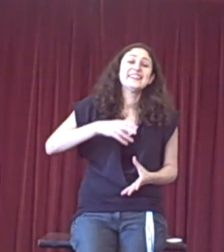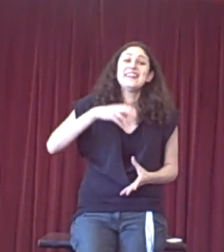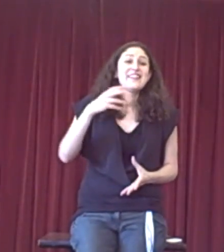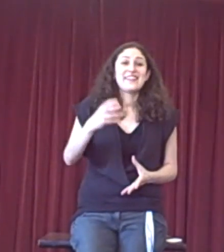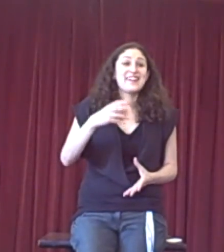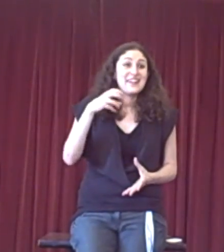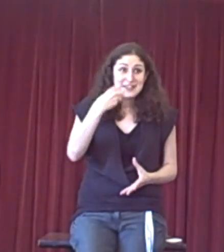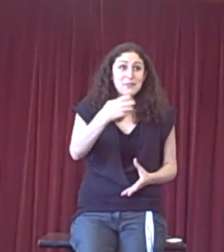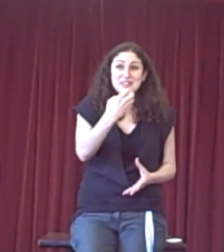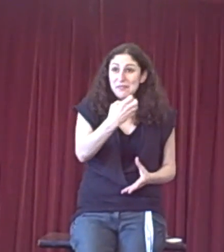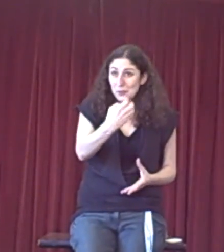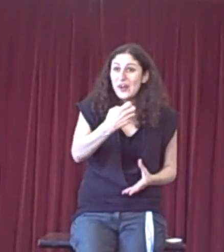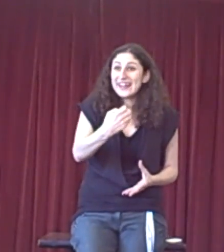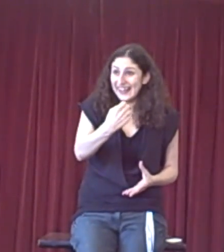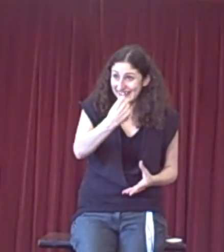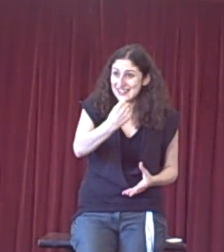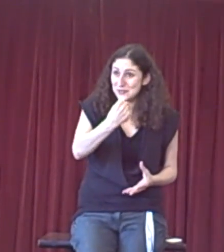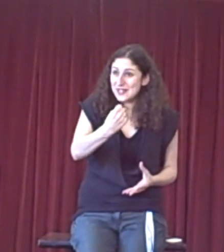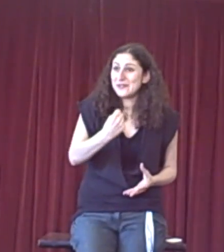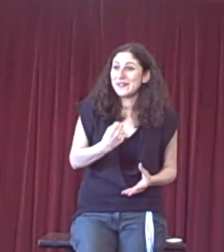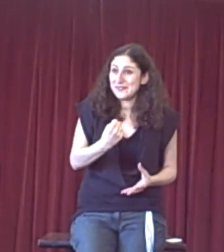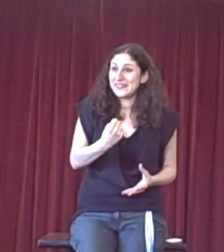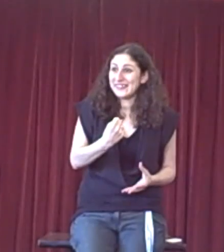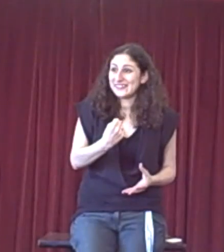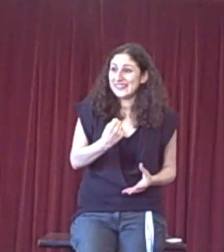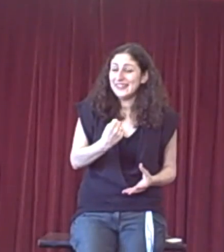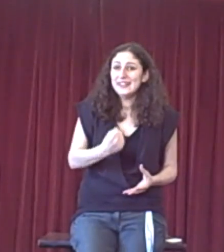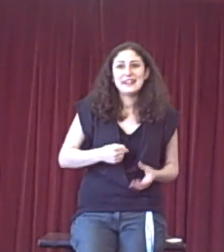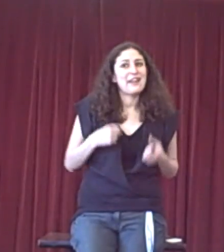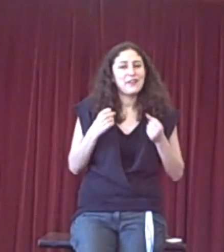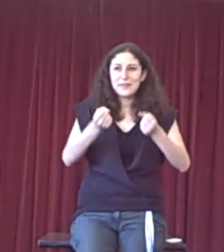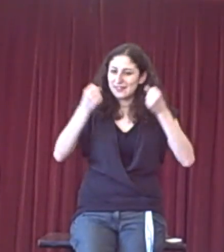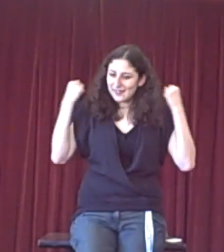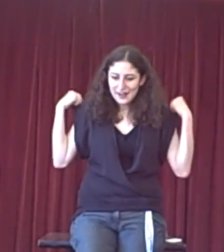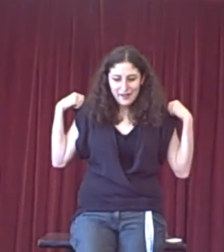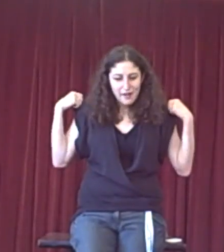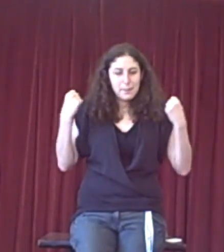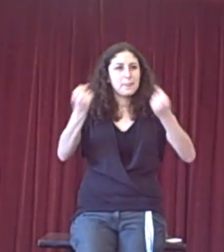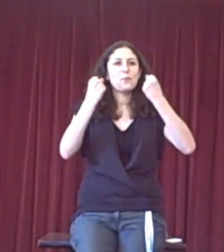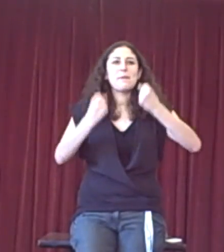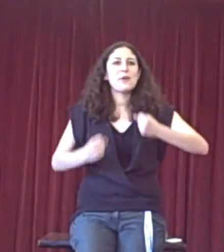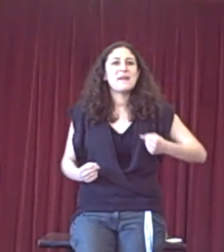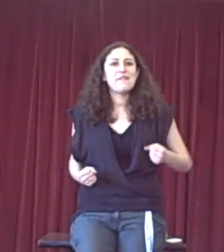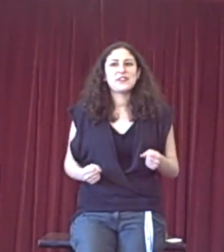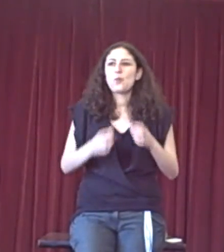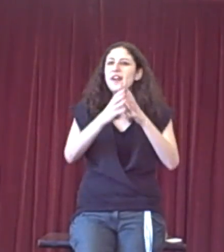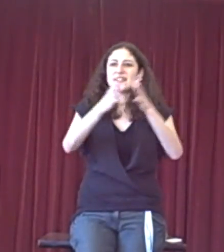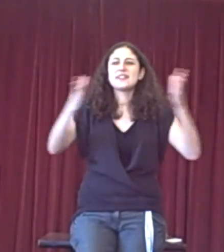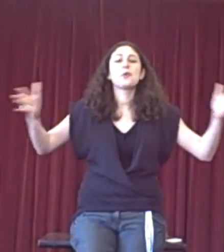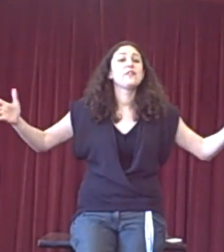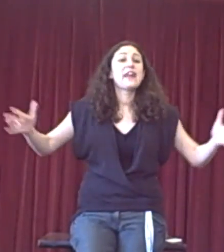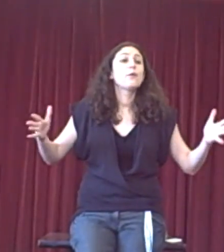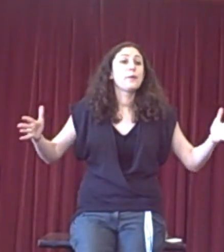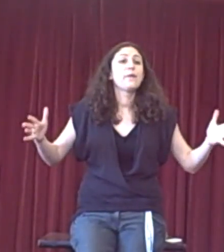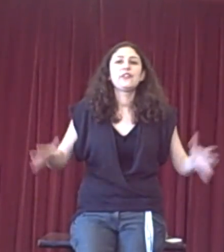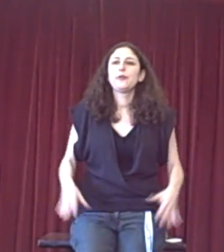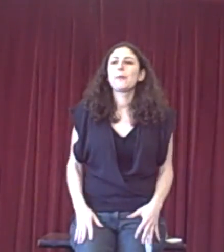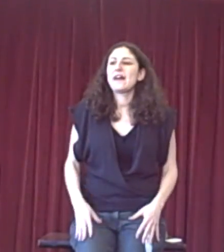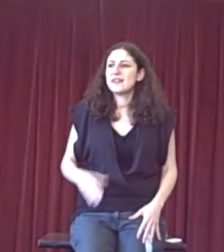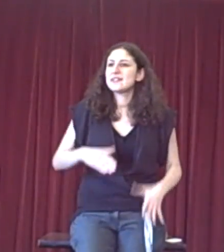that something working is also a fundamental argument, yeah? If someone says, you know, we believe this works and so now what we want to talk about is